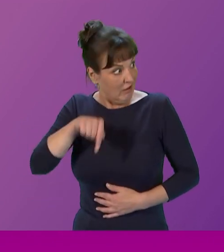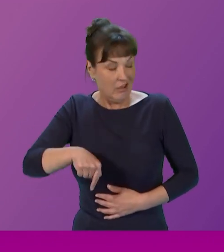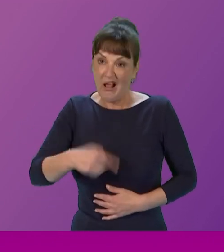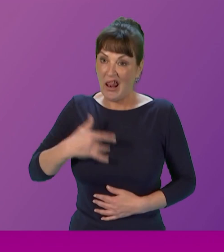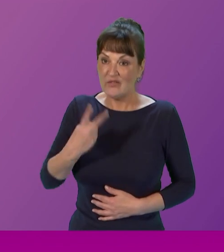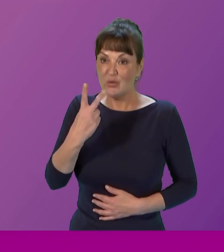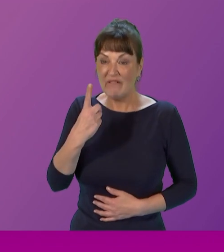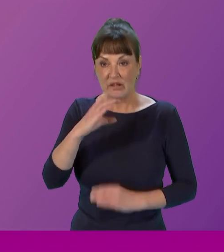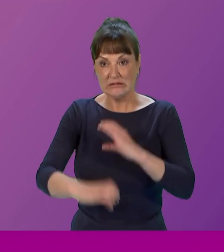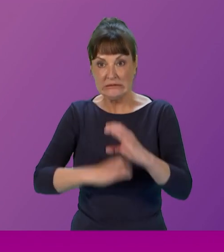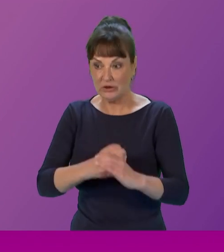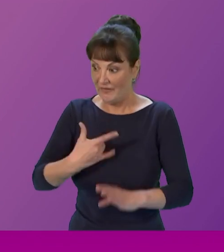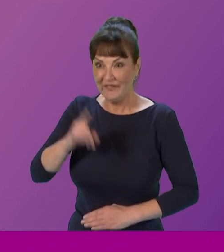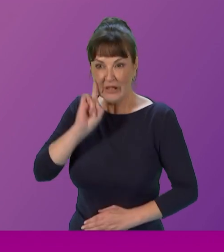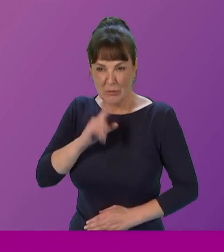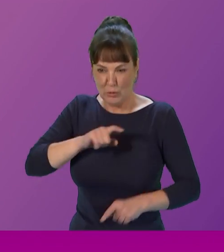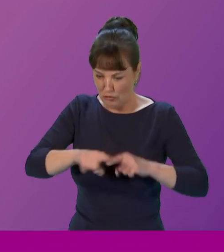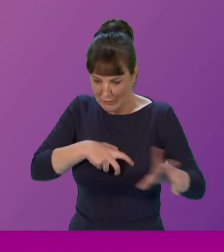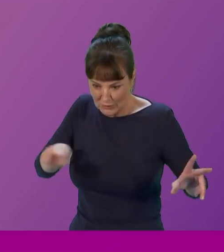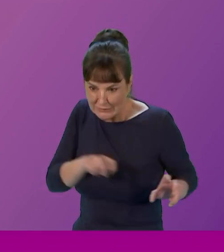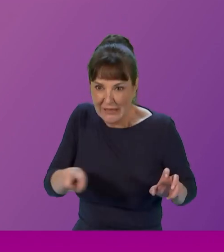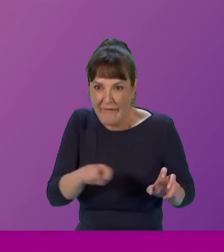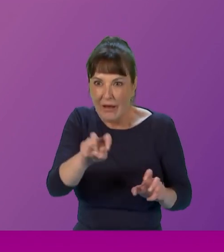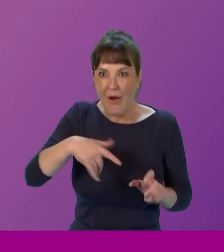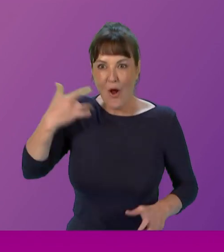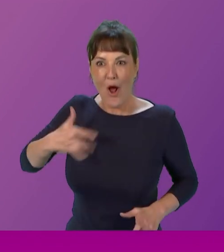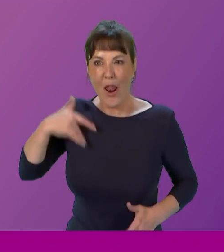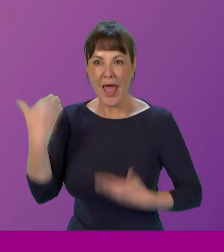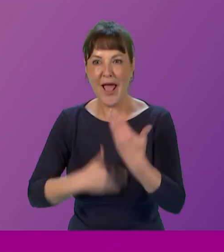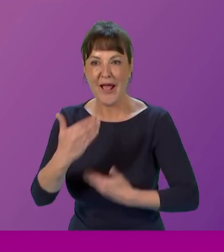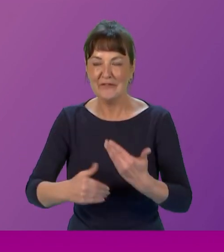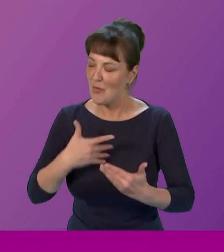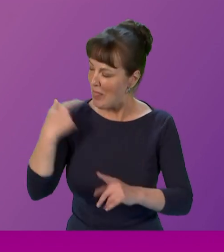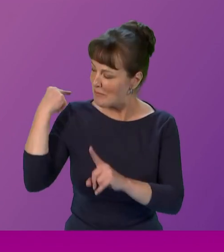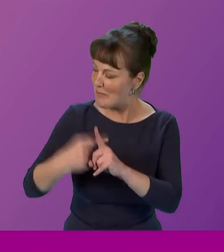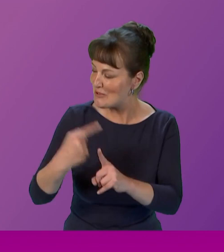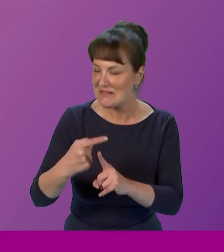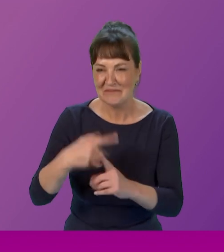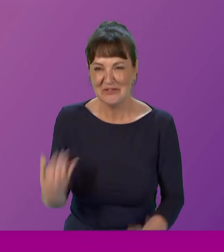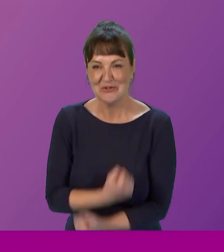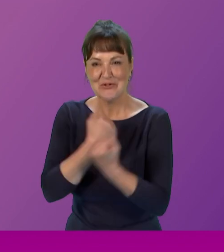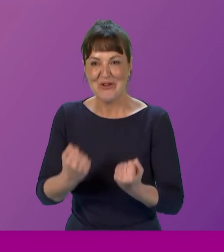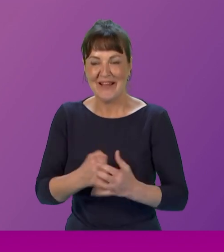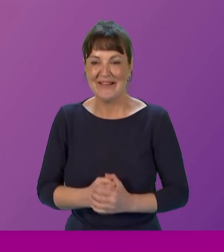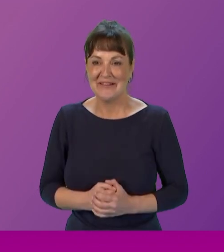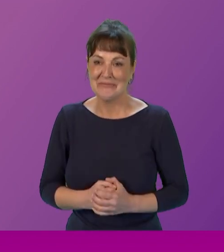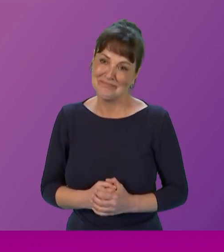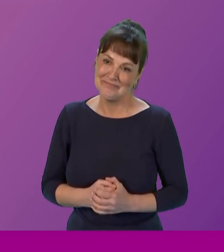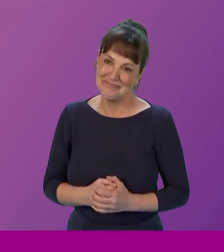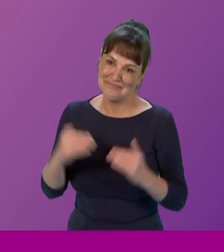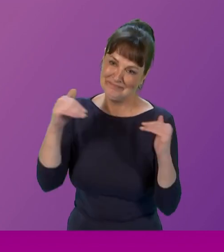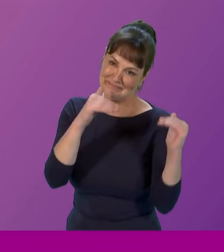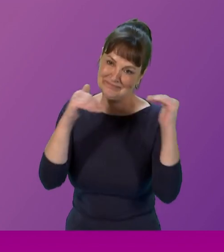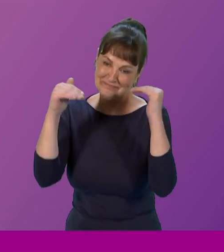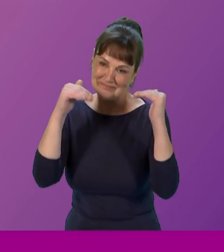century with a positivity and endurance that I will take with me forever in closing it's these communities of women